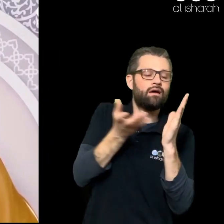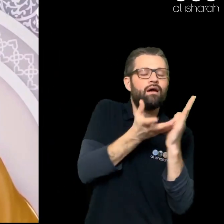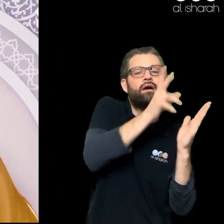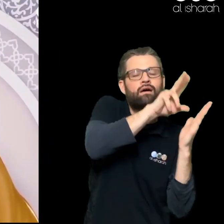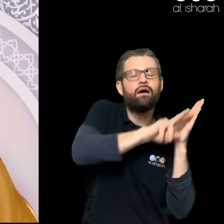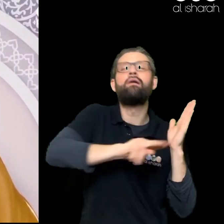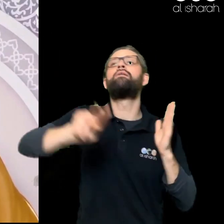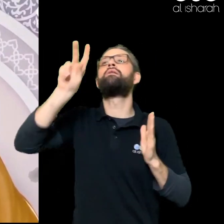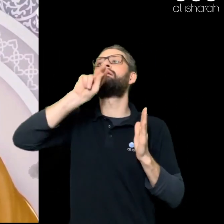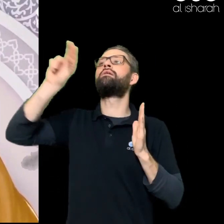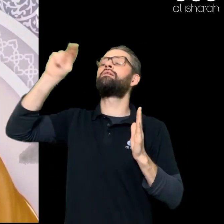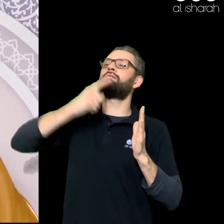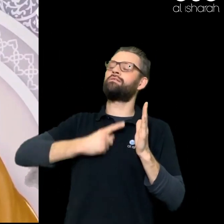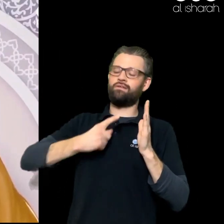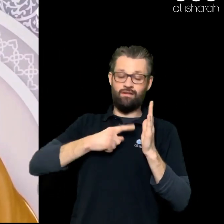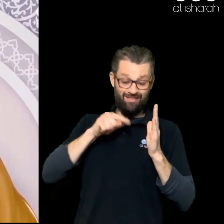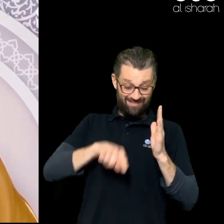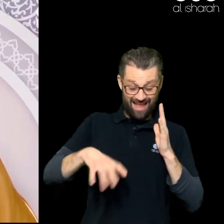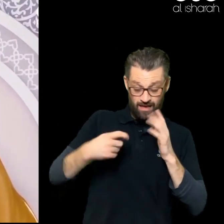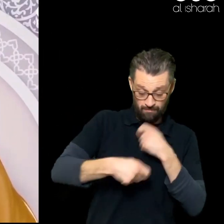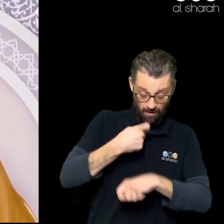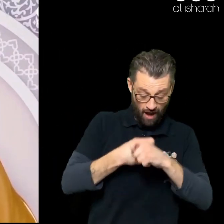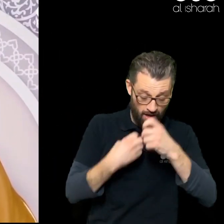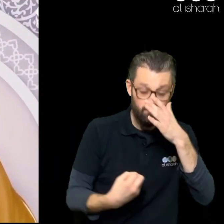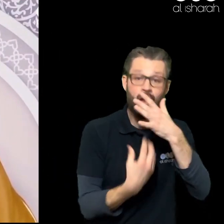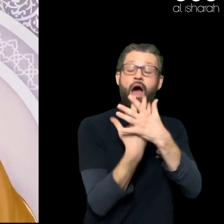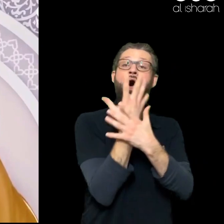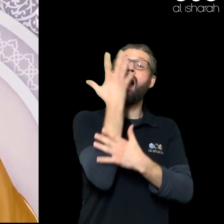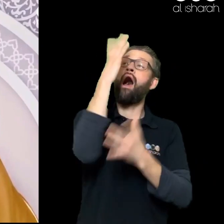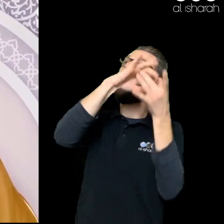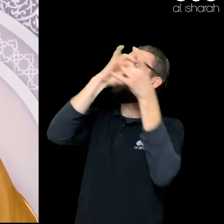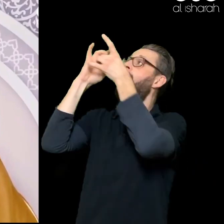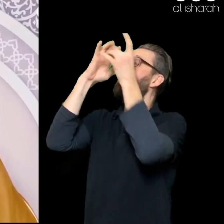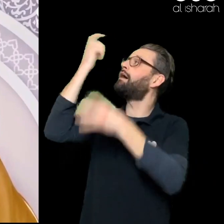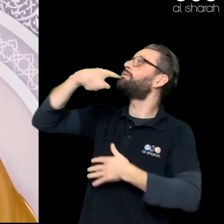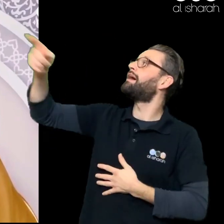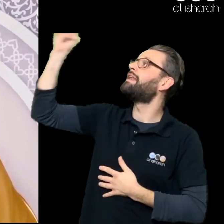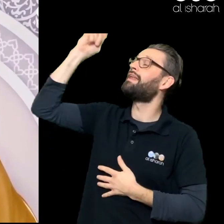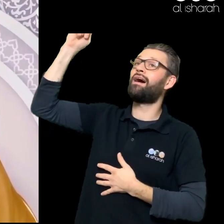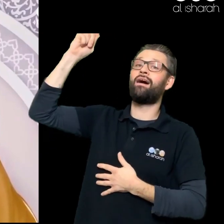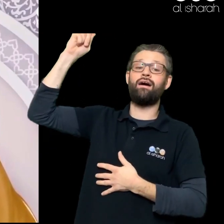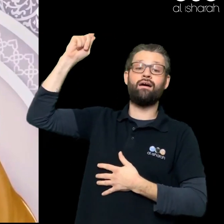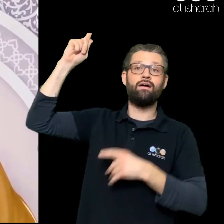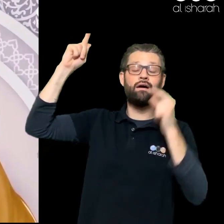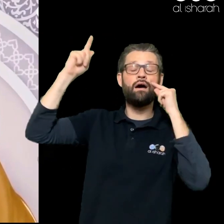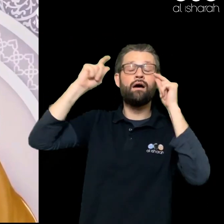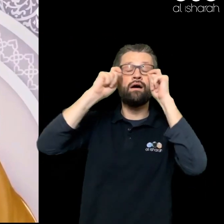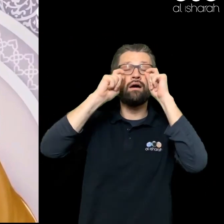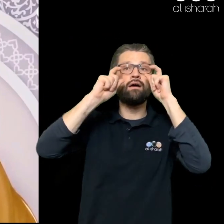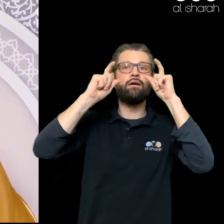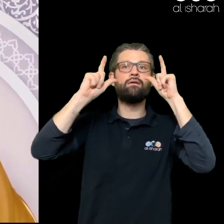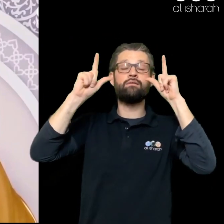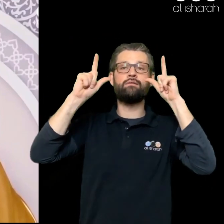With Allah You open your eyes You remember Allah You get up From your bedding You remember Allah